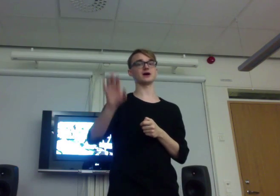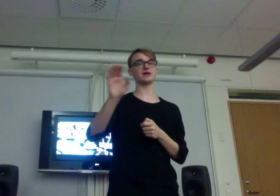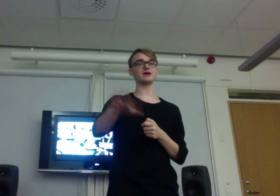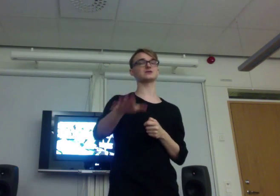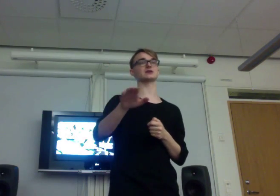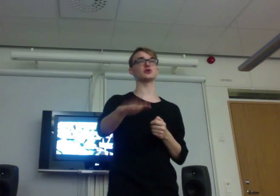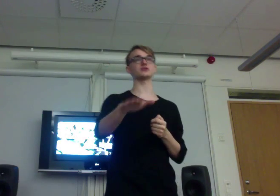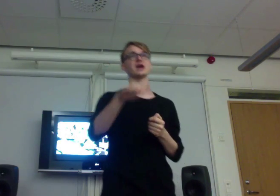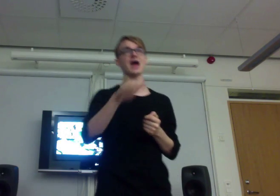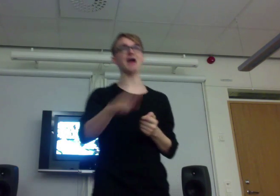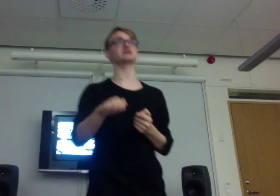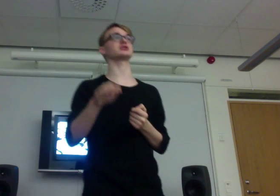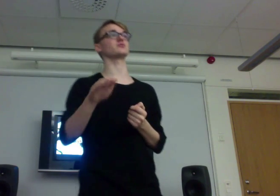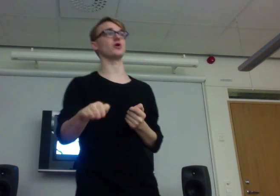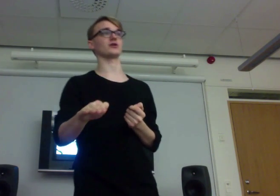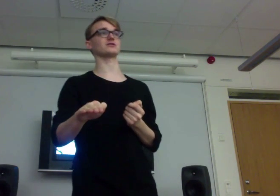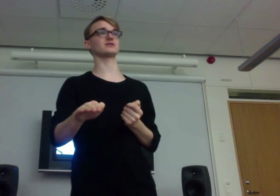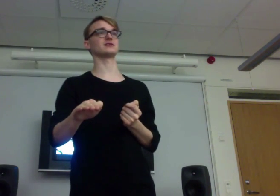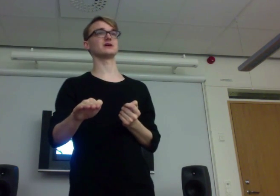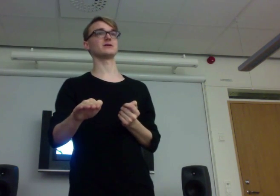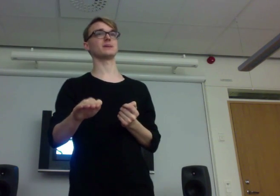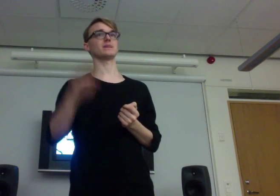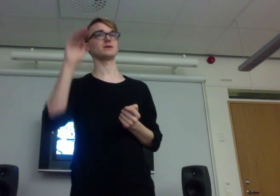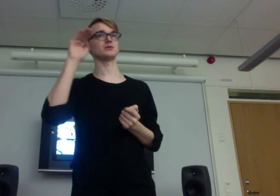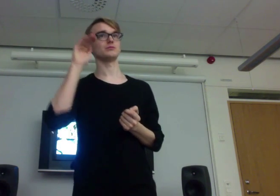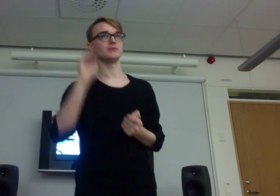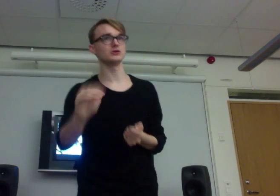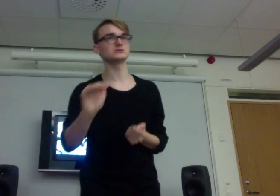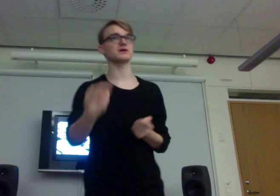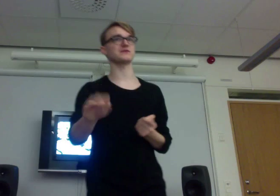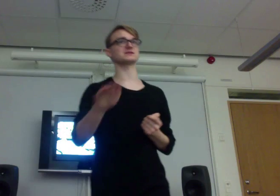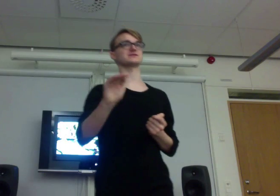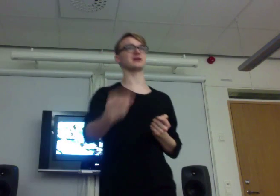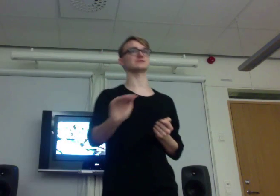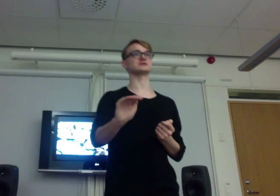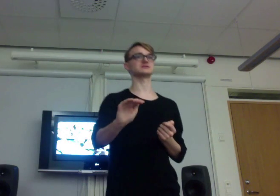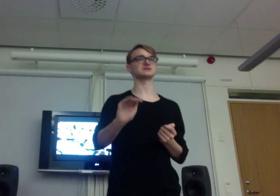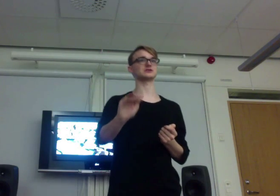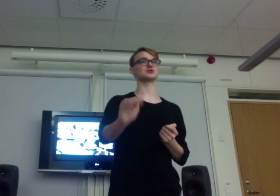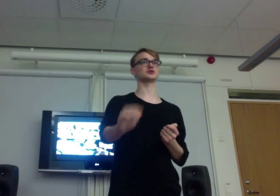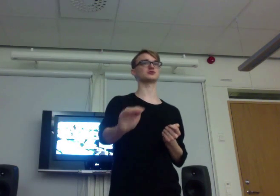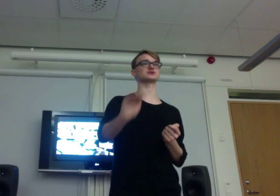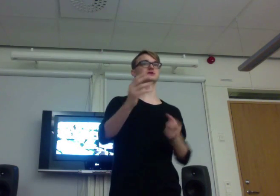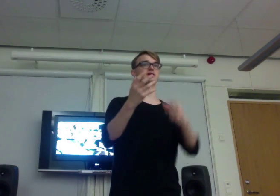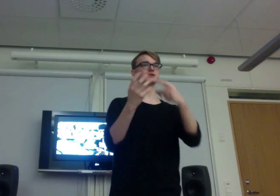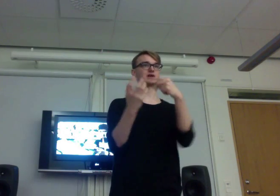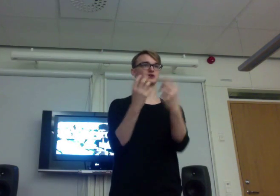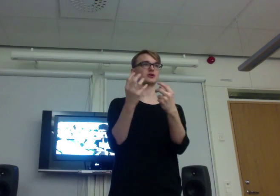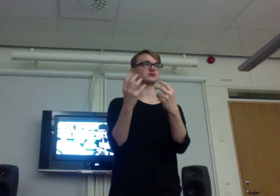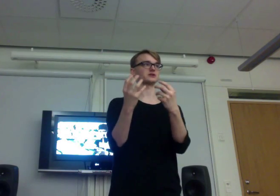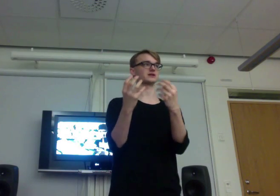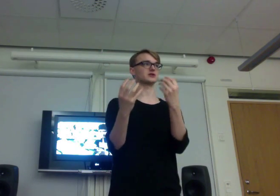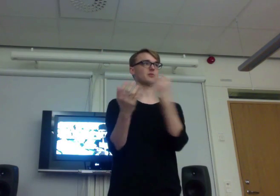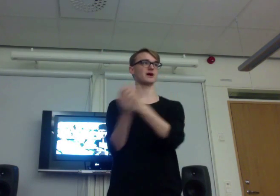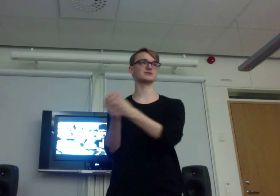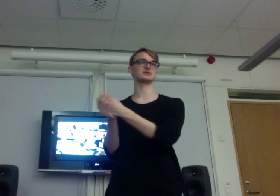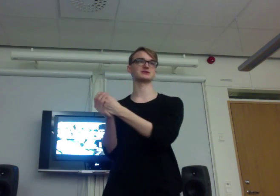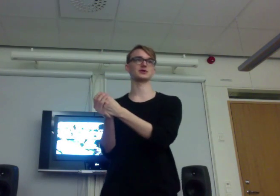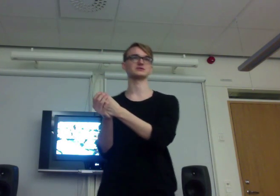here technology actually worked. Most pervasive games, that you use technology, combined with technology,